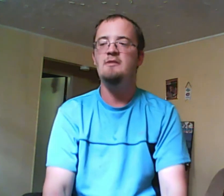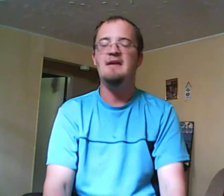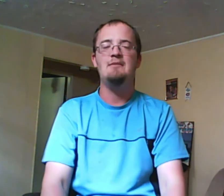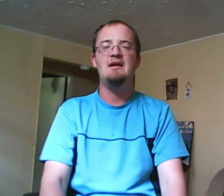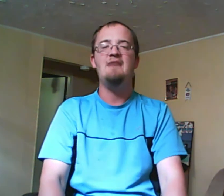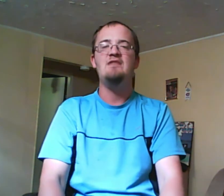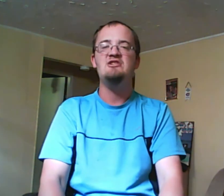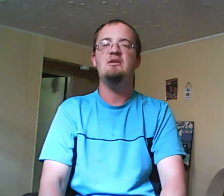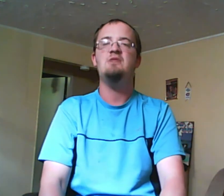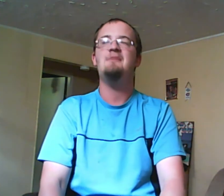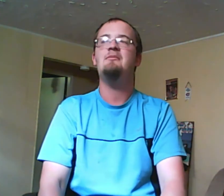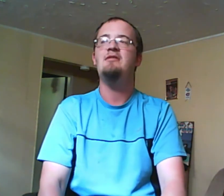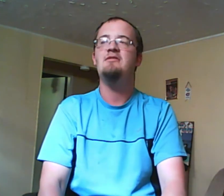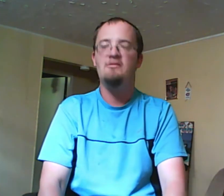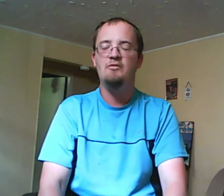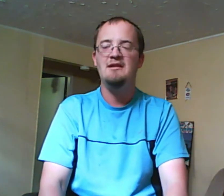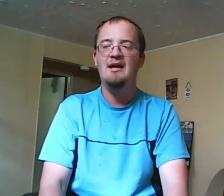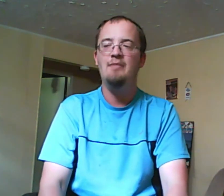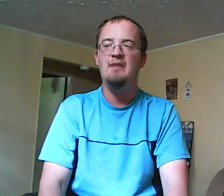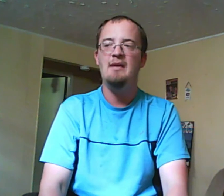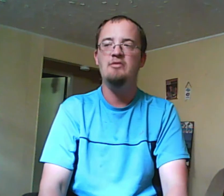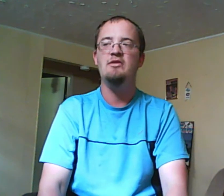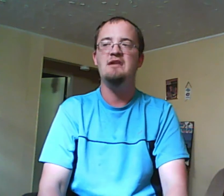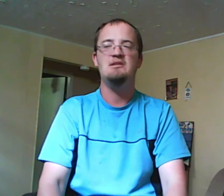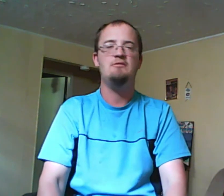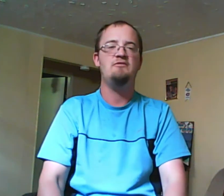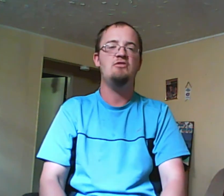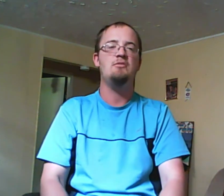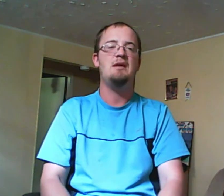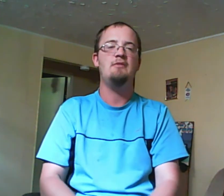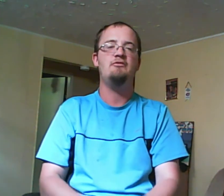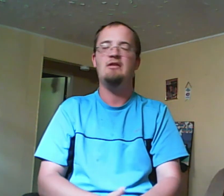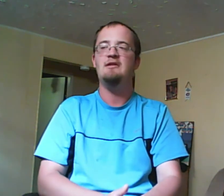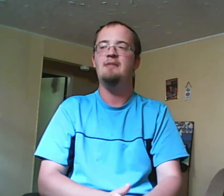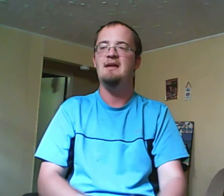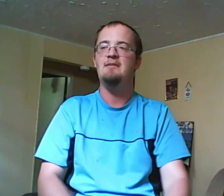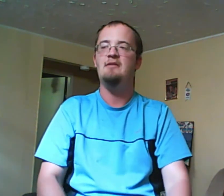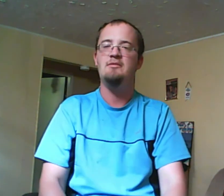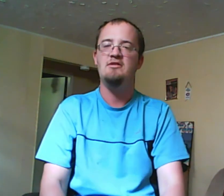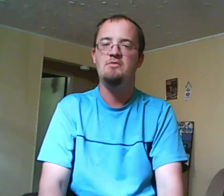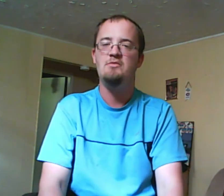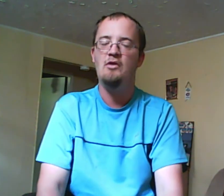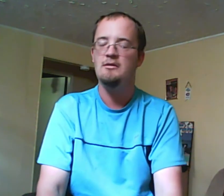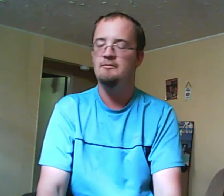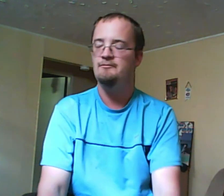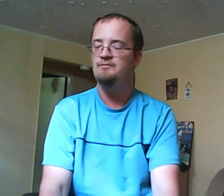I think she wanted to be with Miles working to help him out so that she wouldn't feel so bad about failing to help Cam out couple seasons before fighting on it